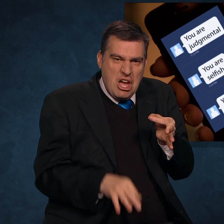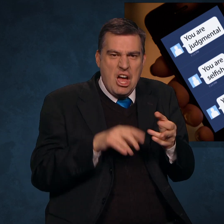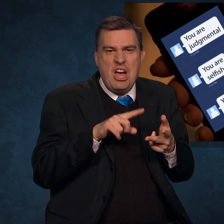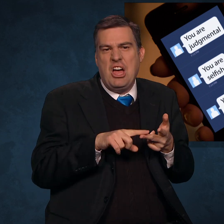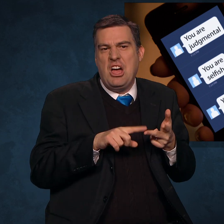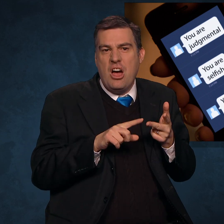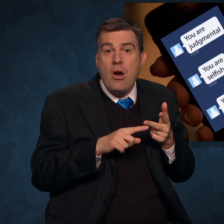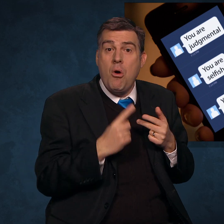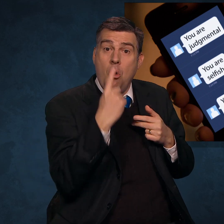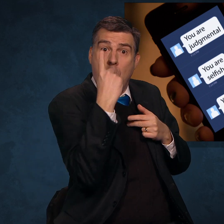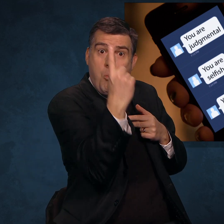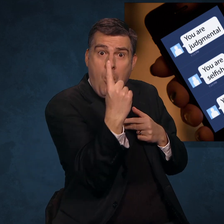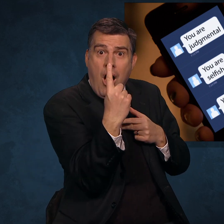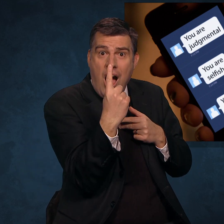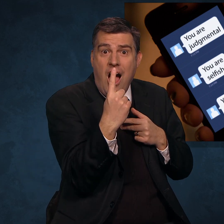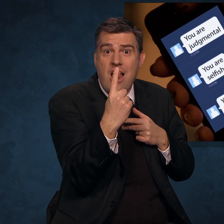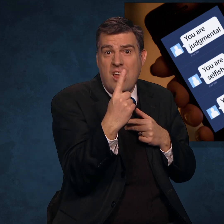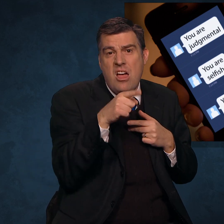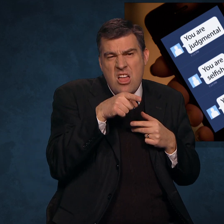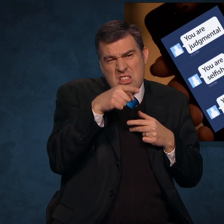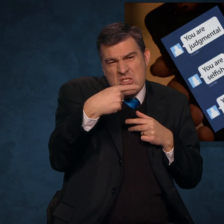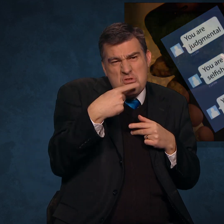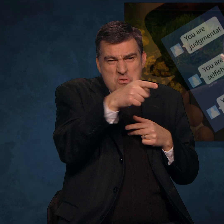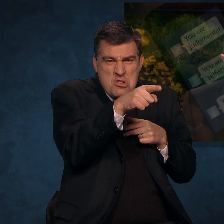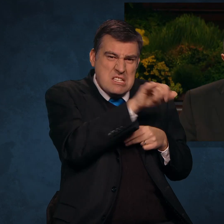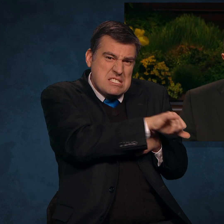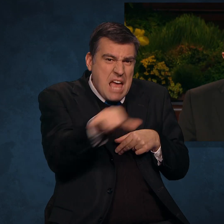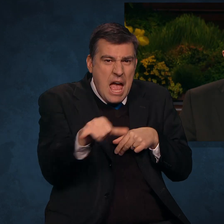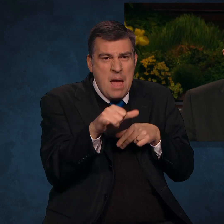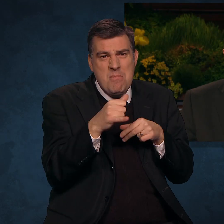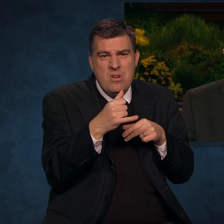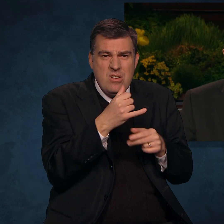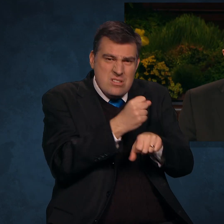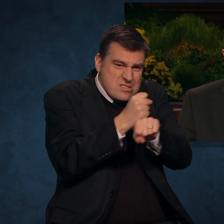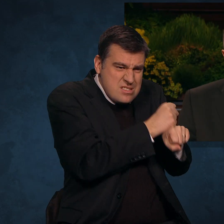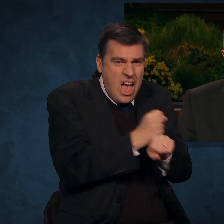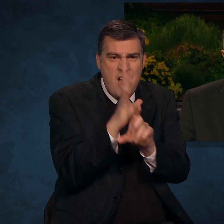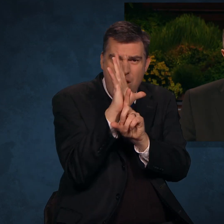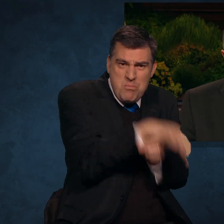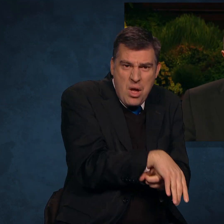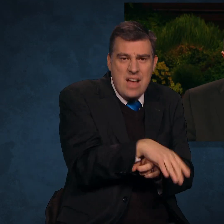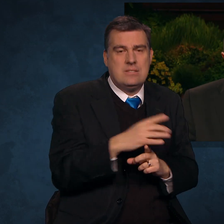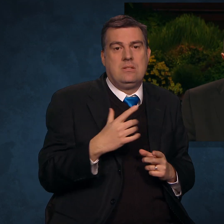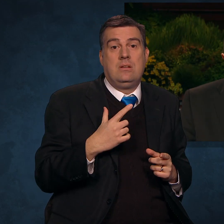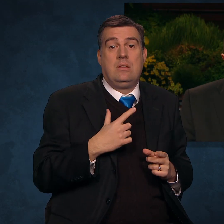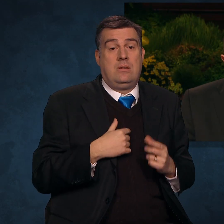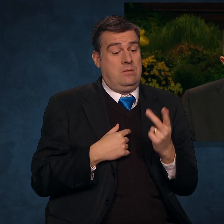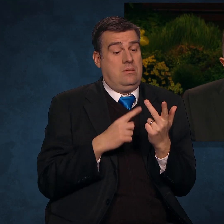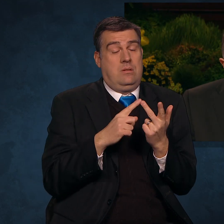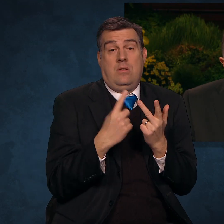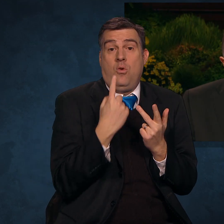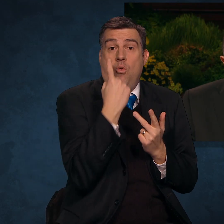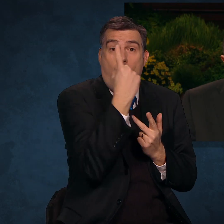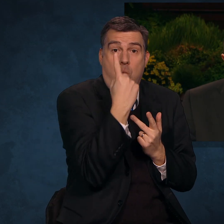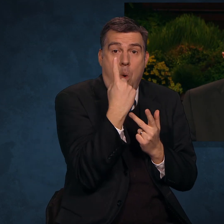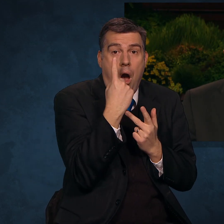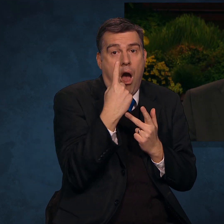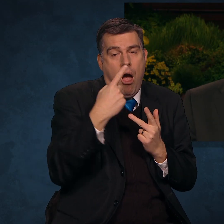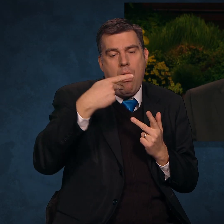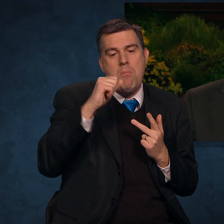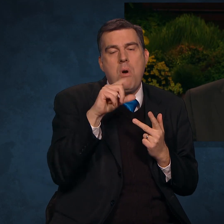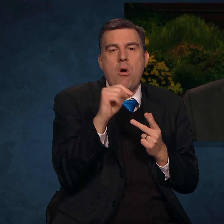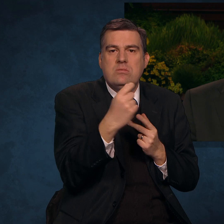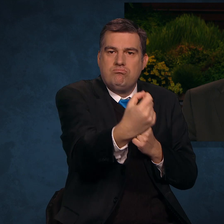One compared me to a slave owner. And I received this post from a great friend